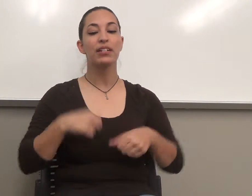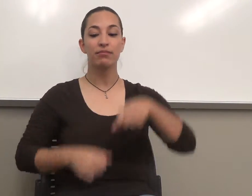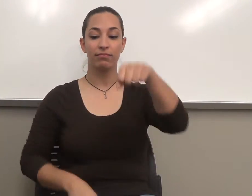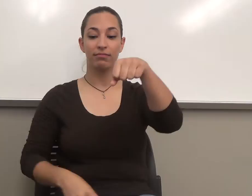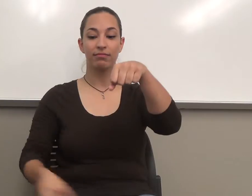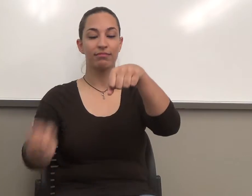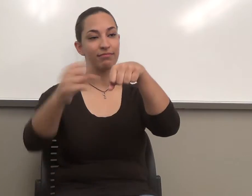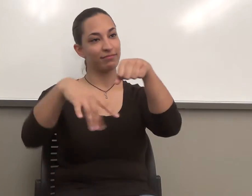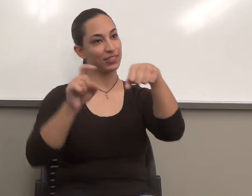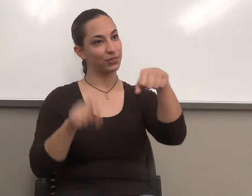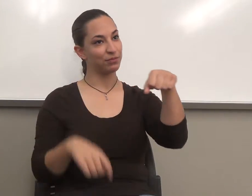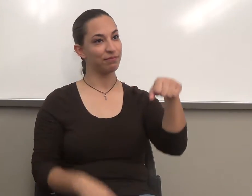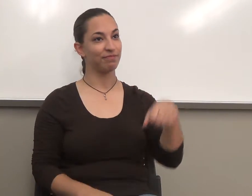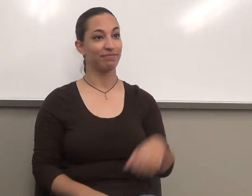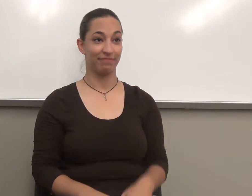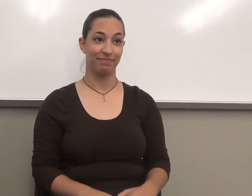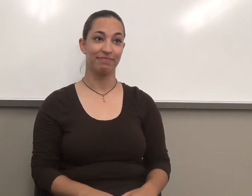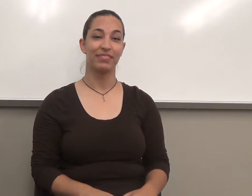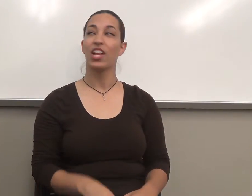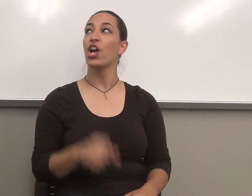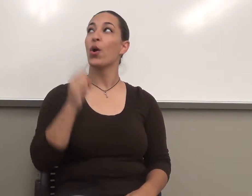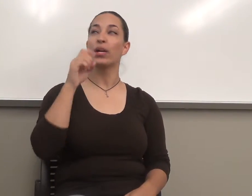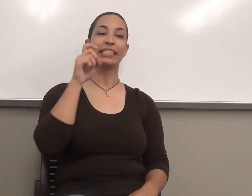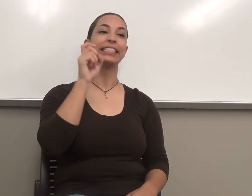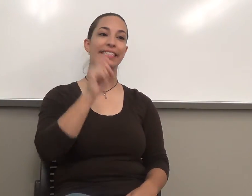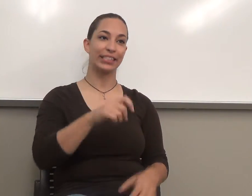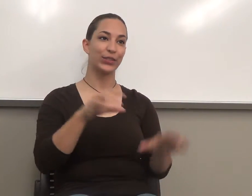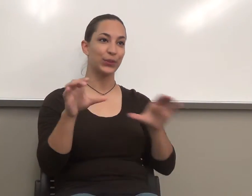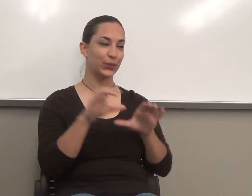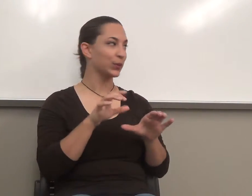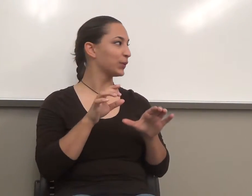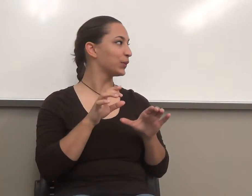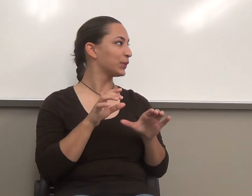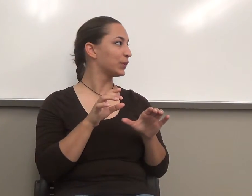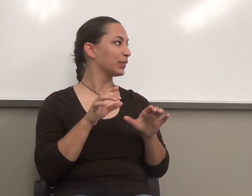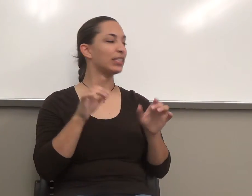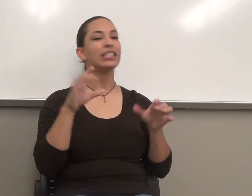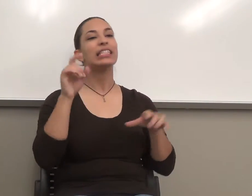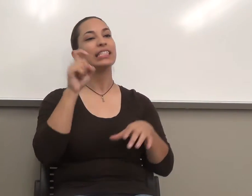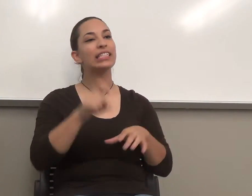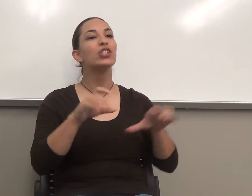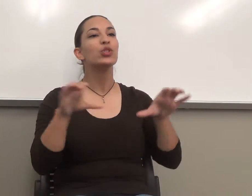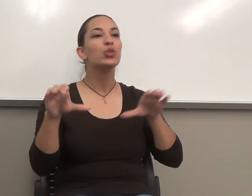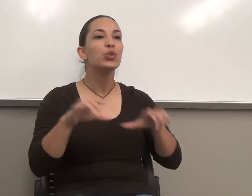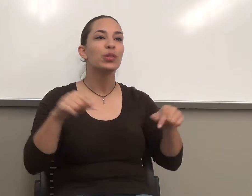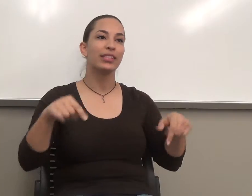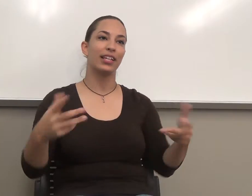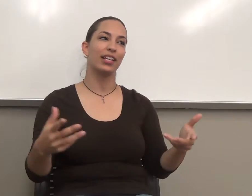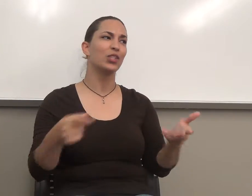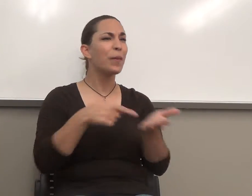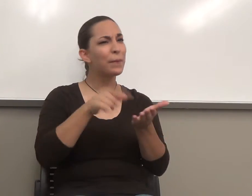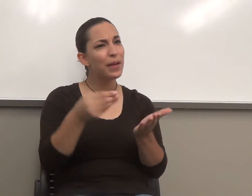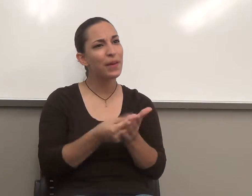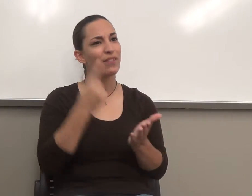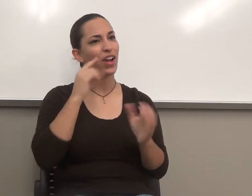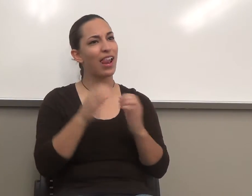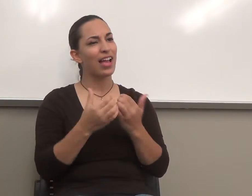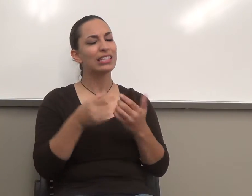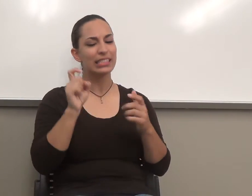You need to, yeah, you need to do this. You're paying money for this class. You need to get your money's worth out of it. Or